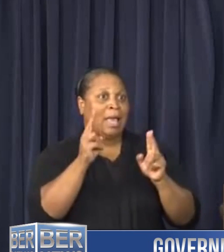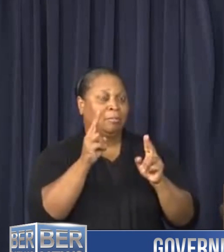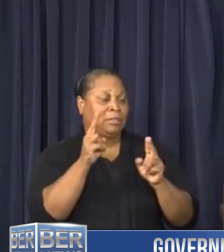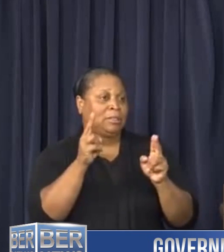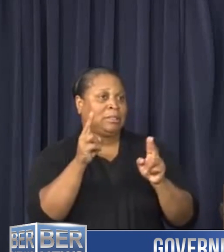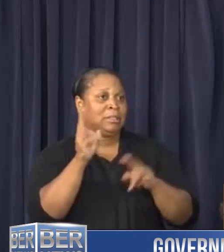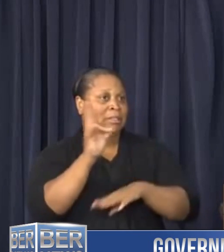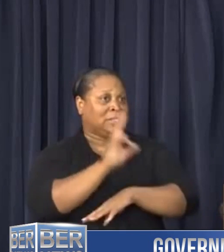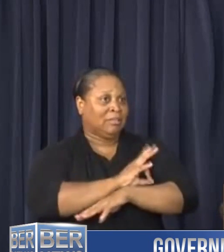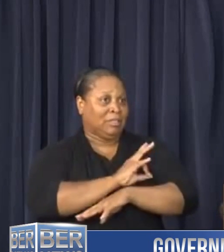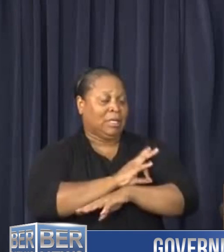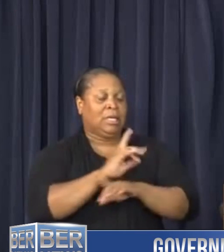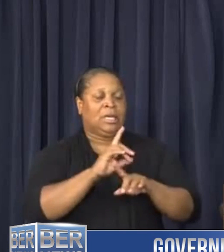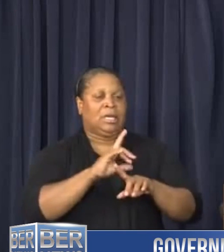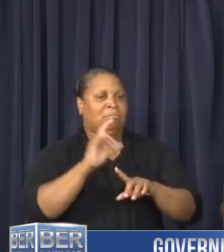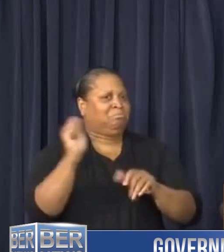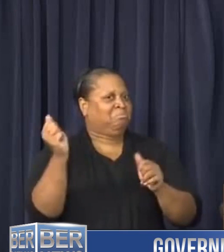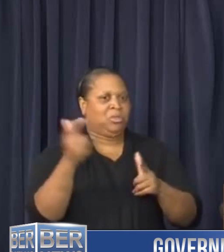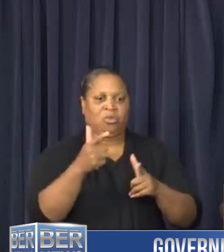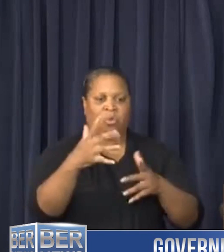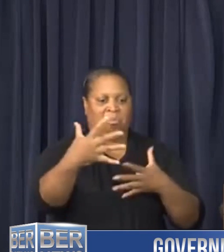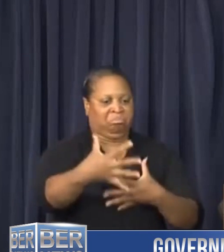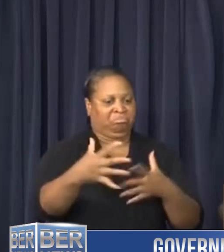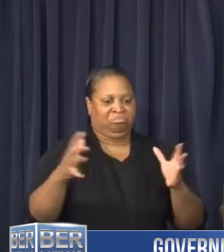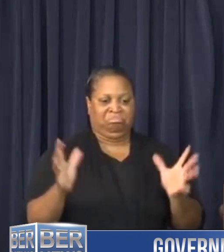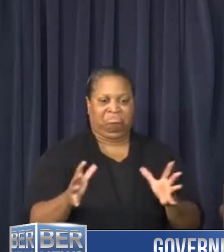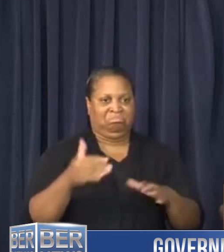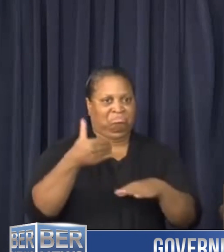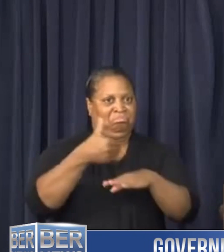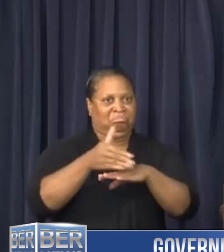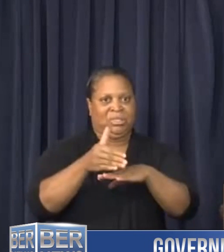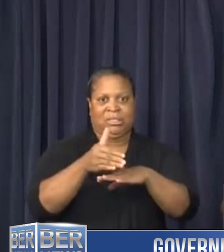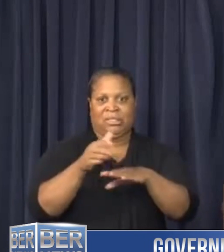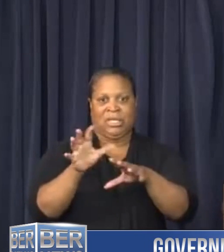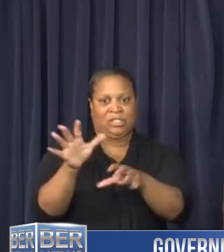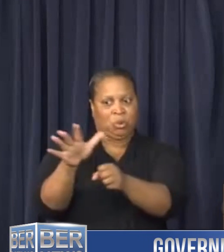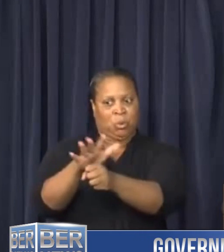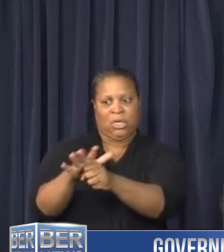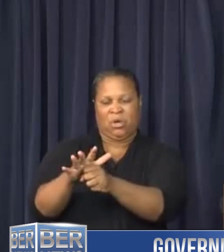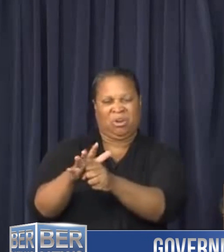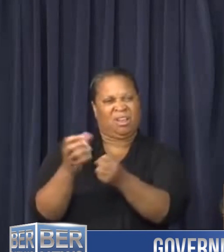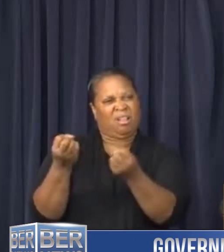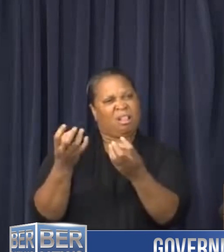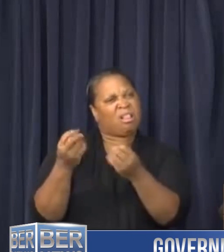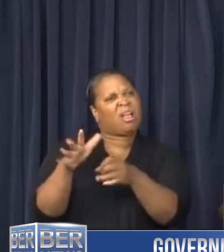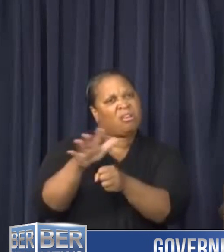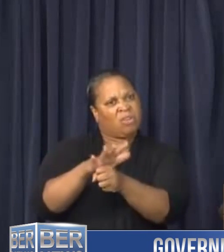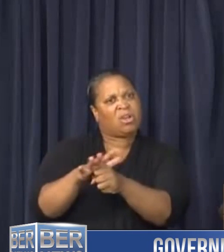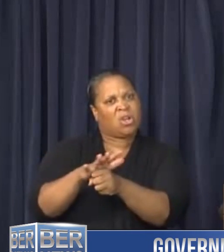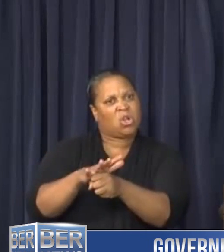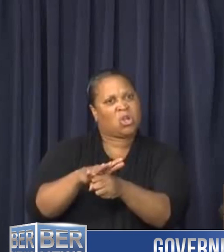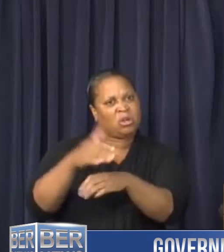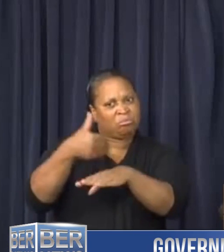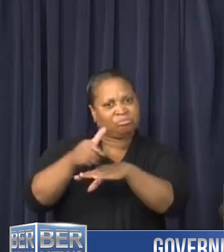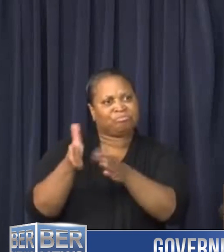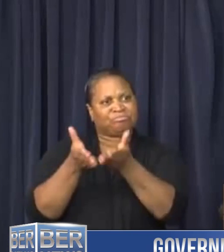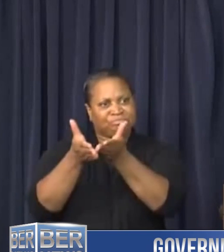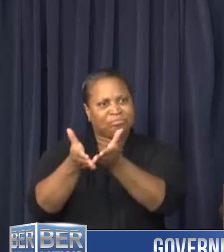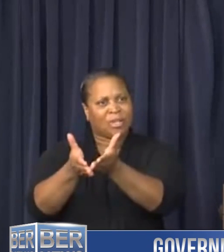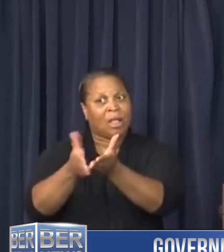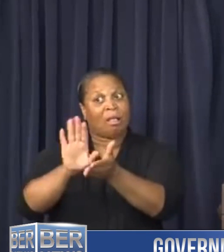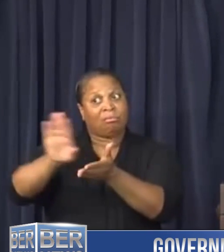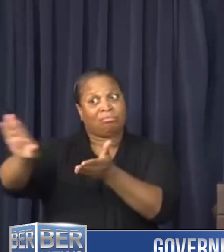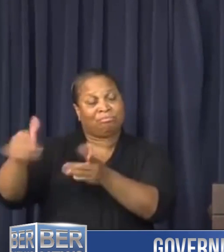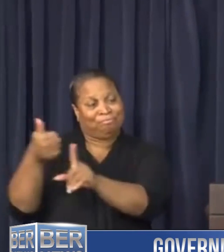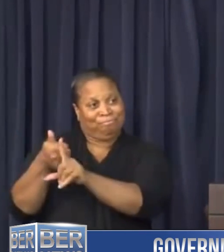all packaged and it was sent to a staging area. A number of our local shippers, at their personal expense,